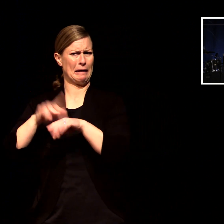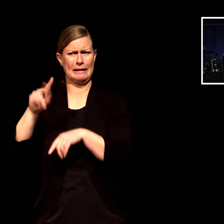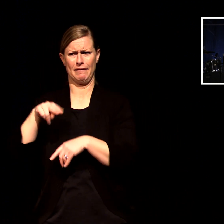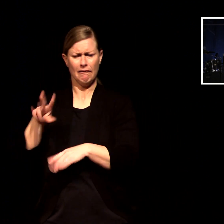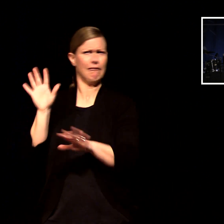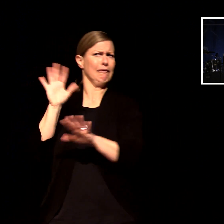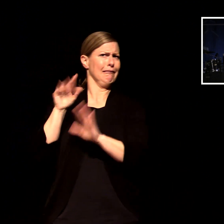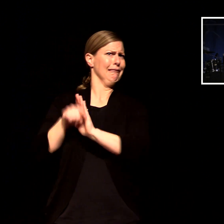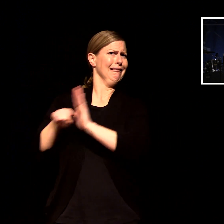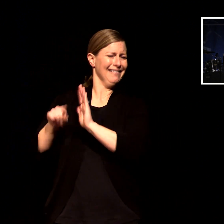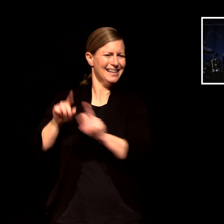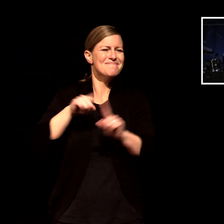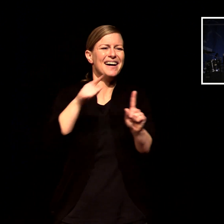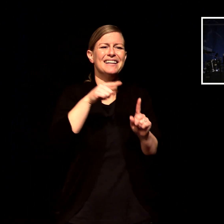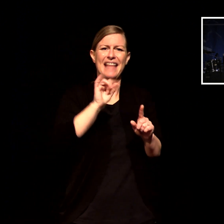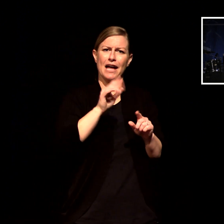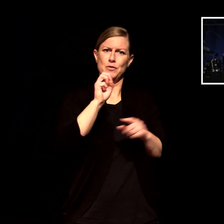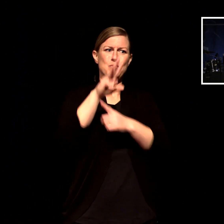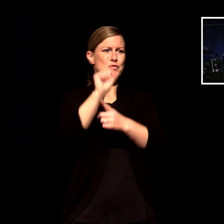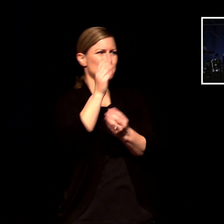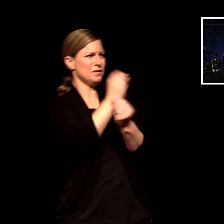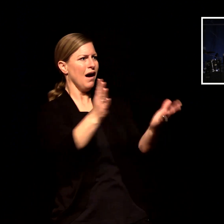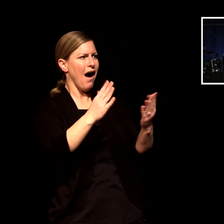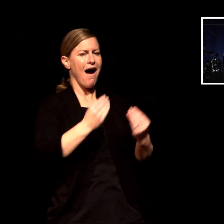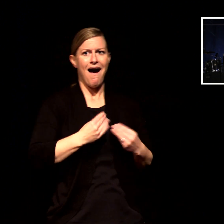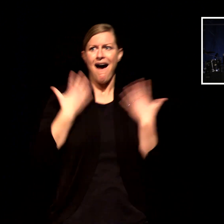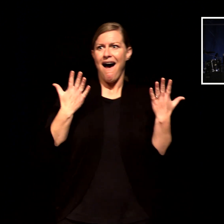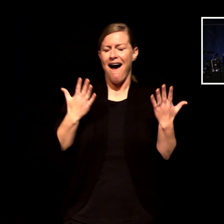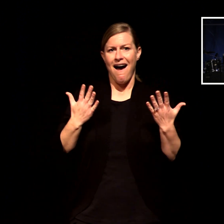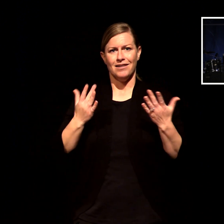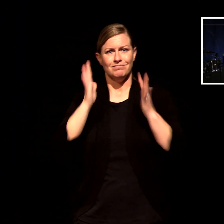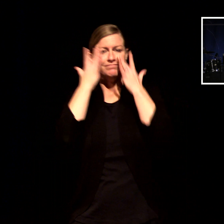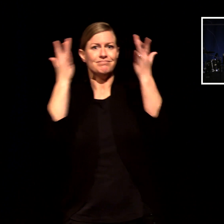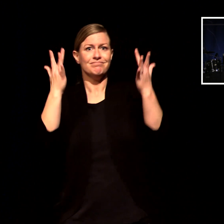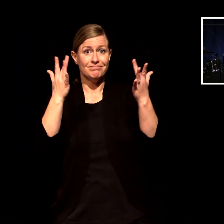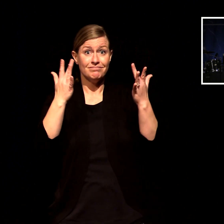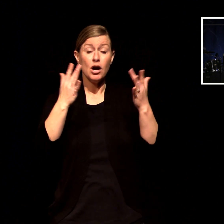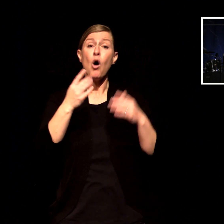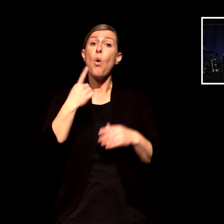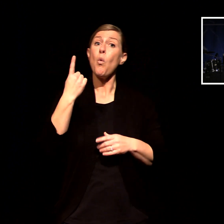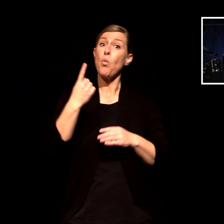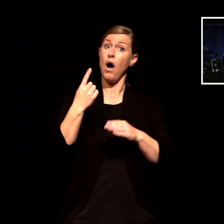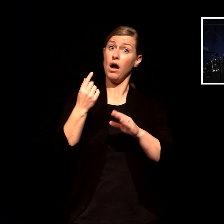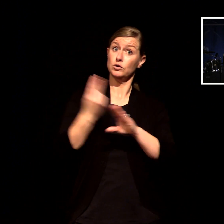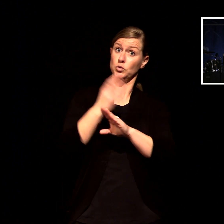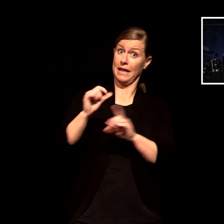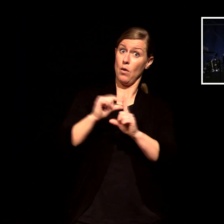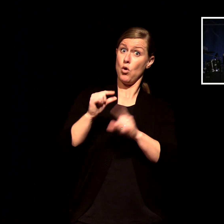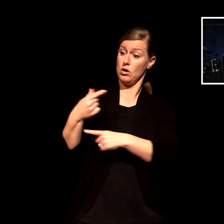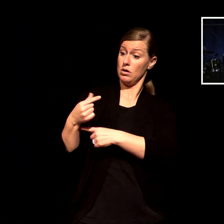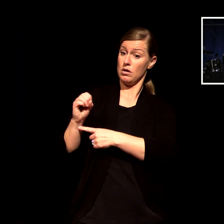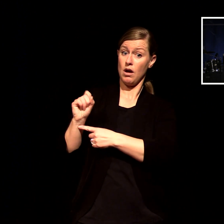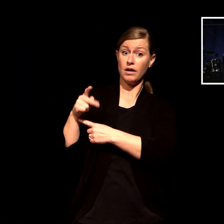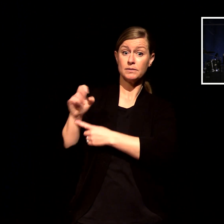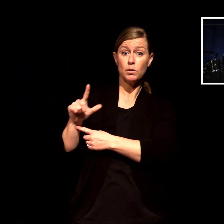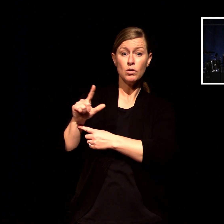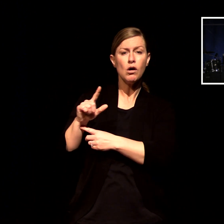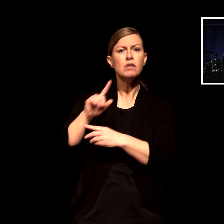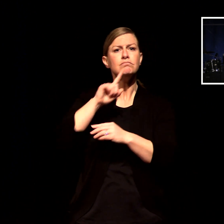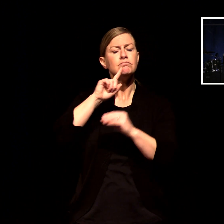ancient roman inscription written about caesar augustus that begins this way this is the gospel of caesar and it's the story